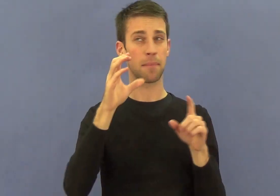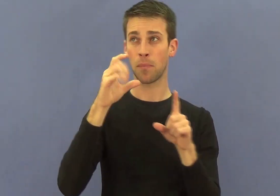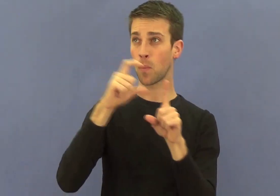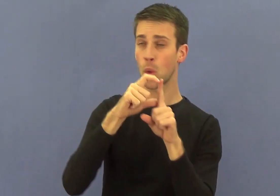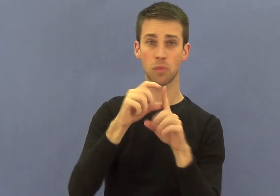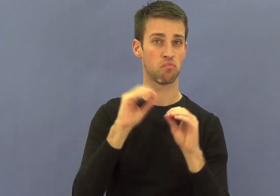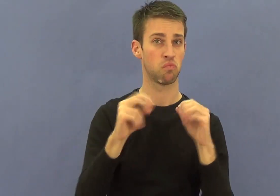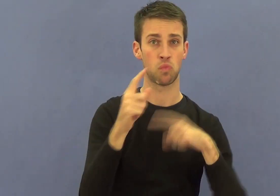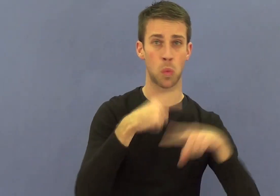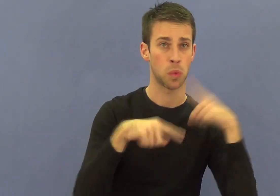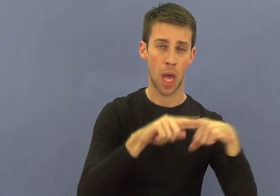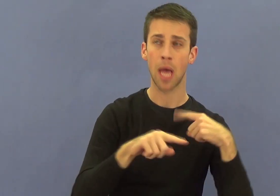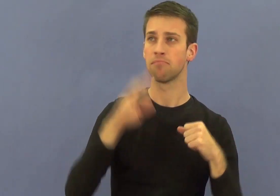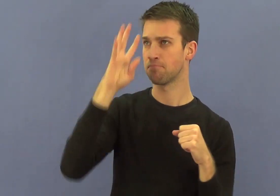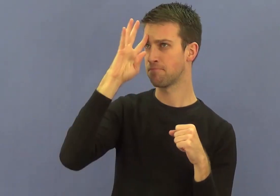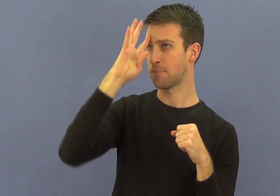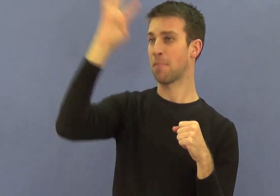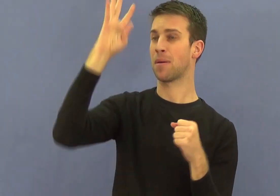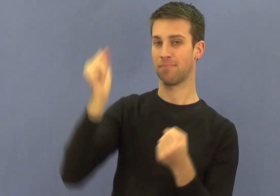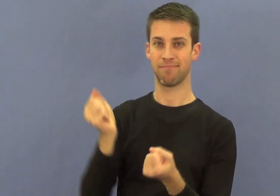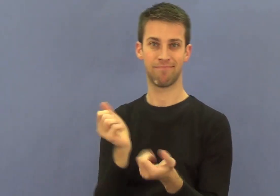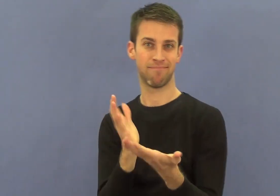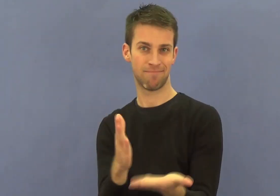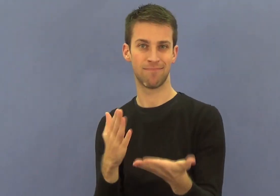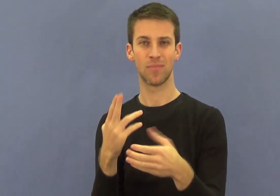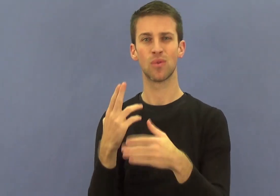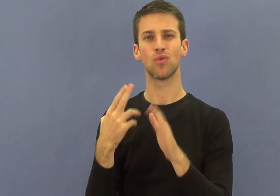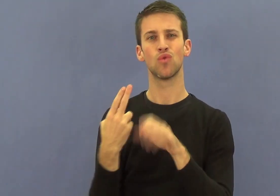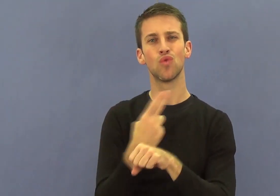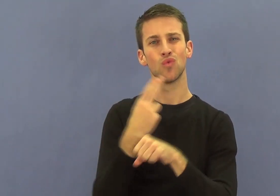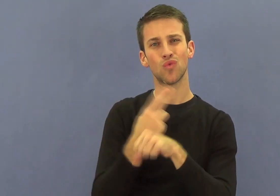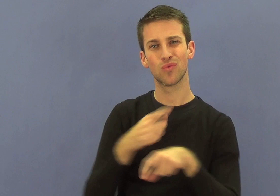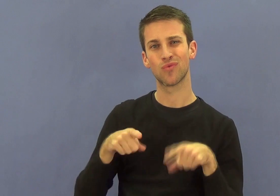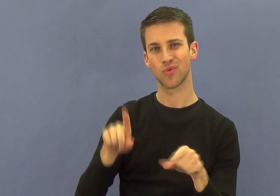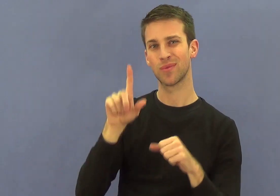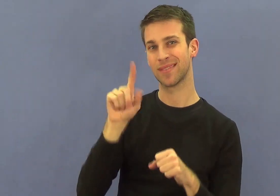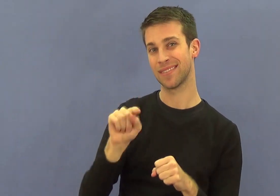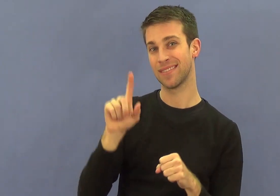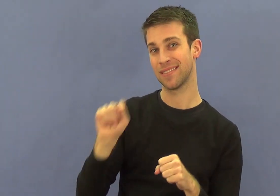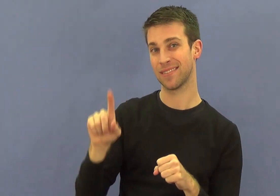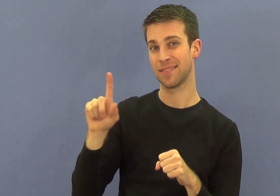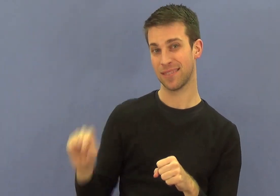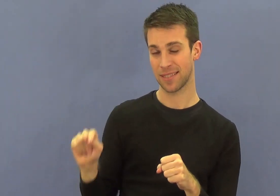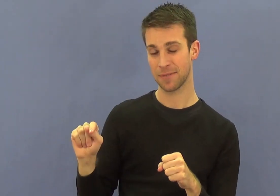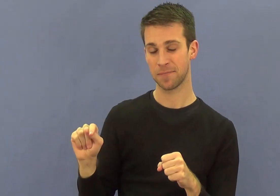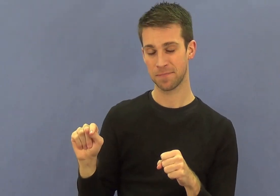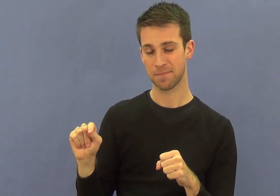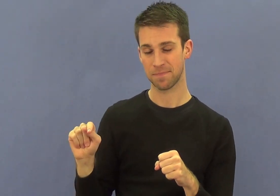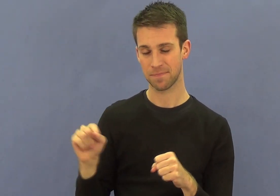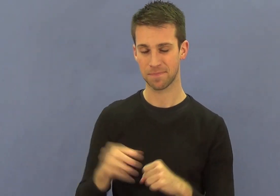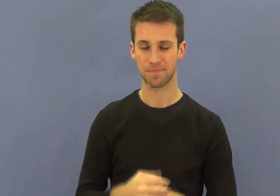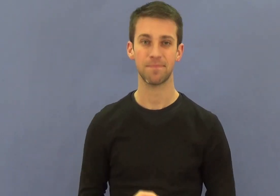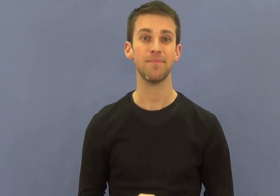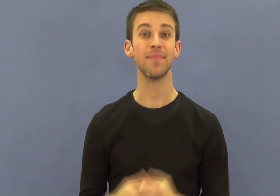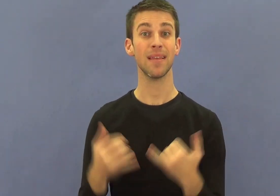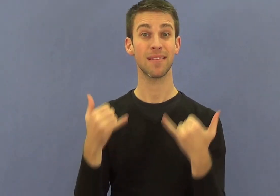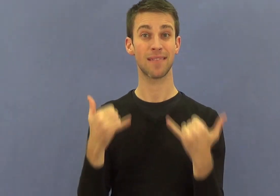nor are we suggesting that they be adopted by the entire signing community. However,